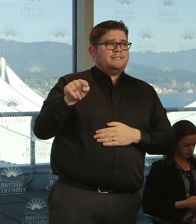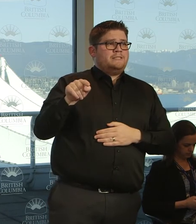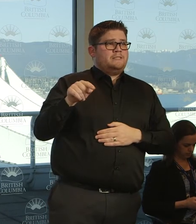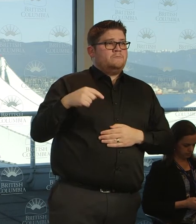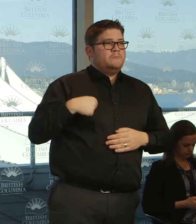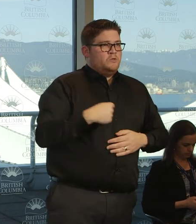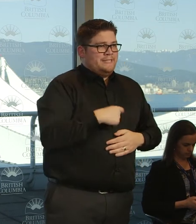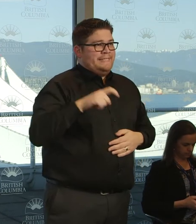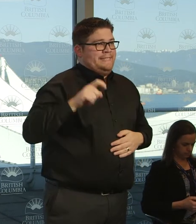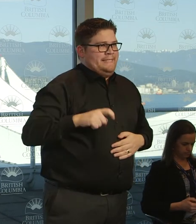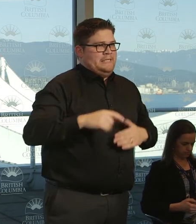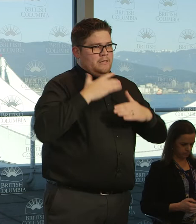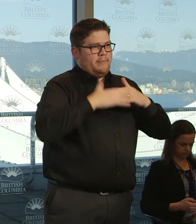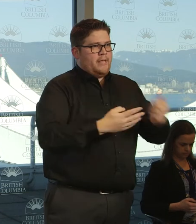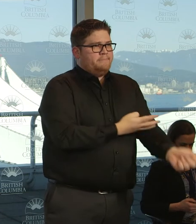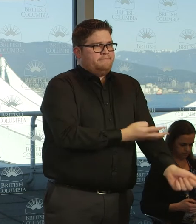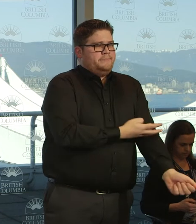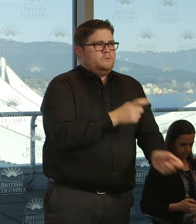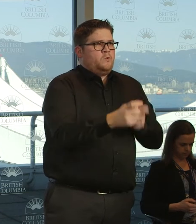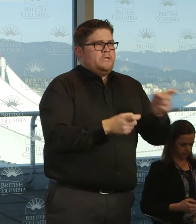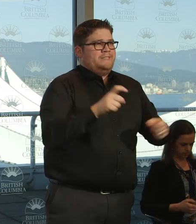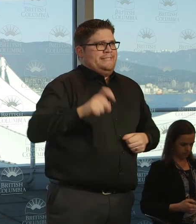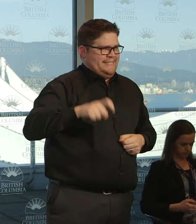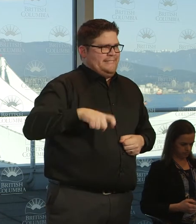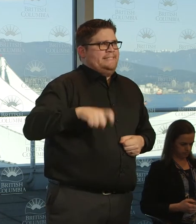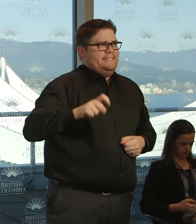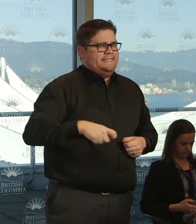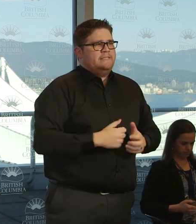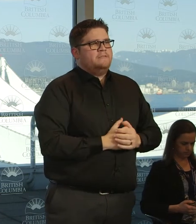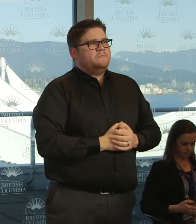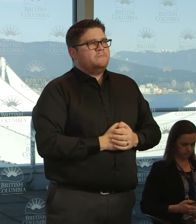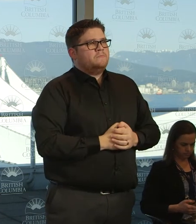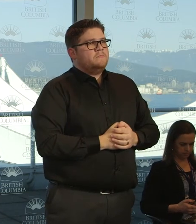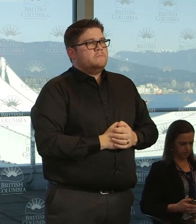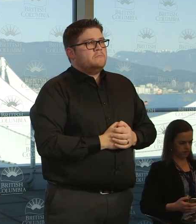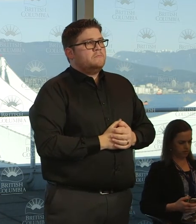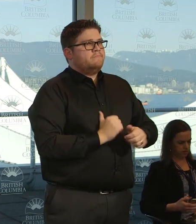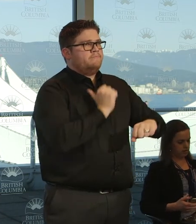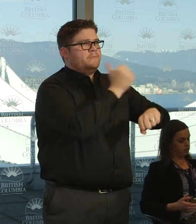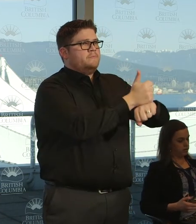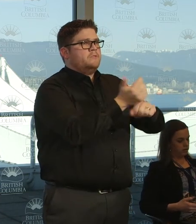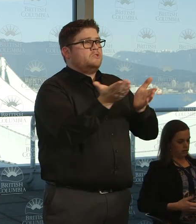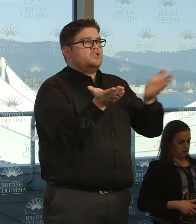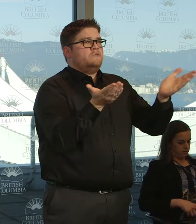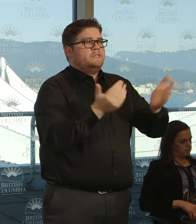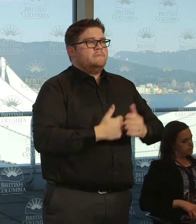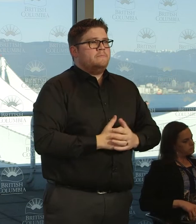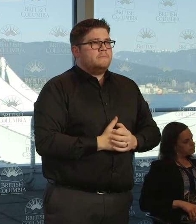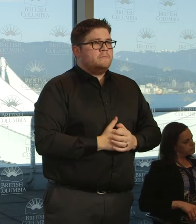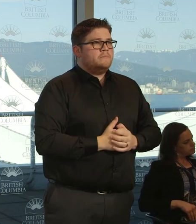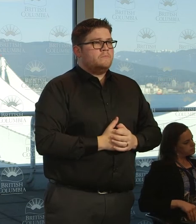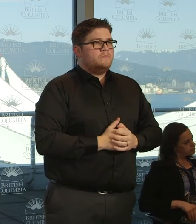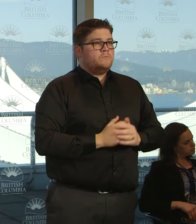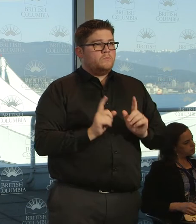for blood donations here in British Columbia and that they are establishing services so that people can donate blood in a very safe way. And